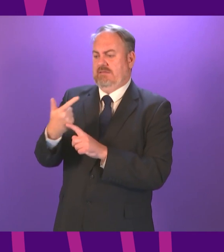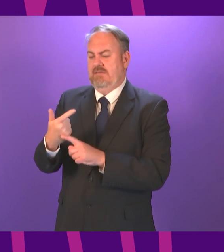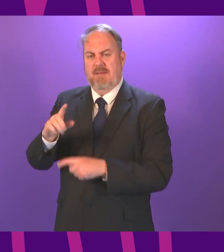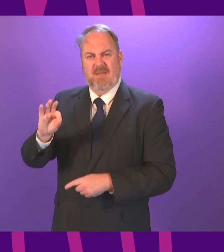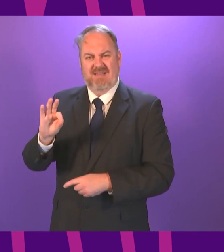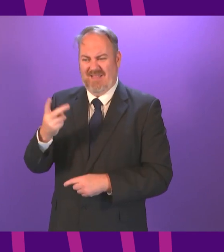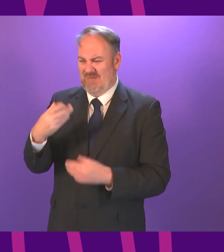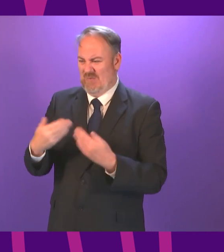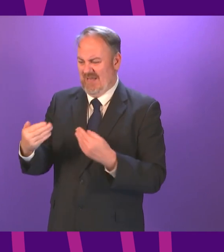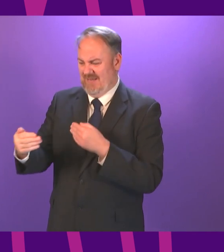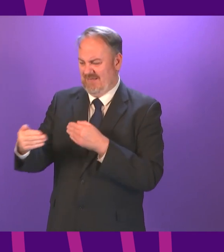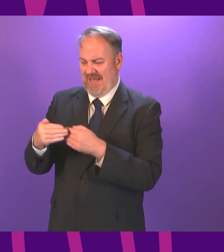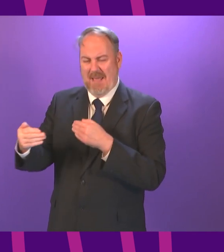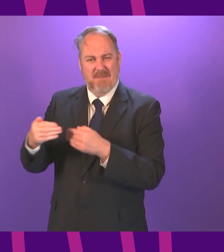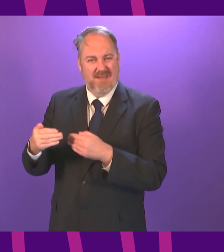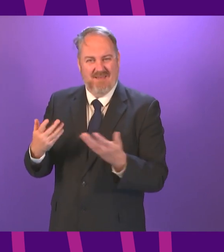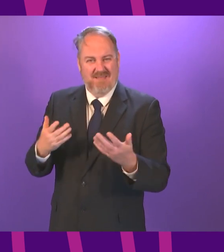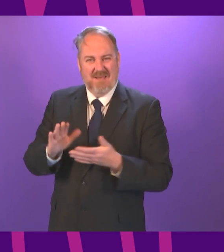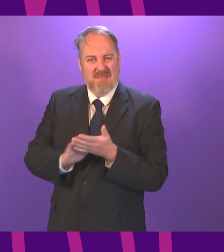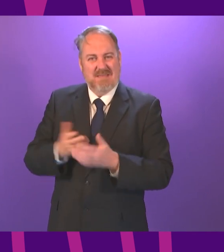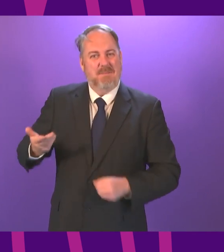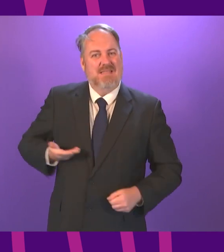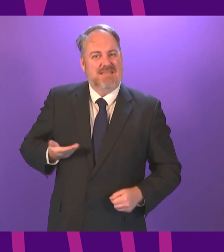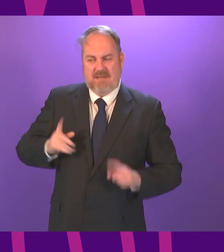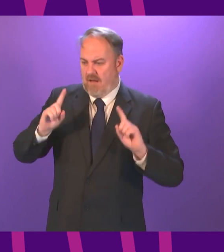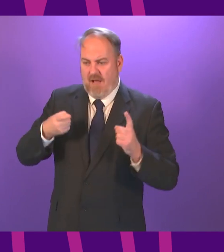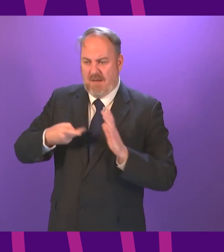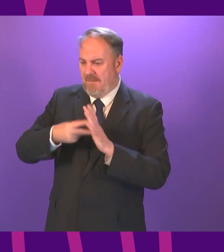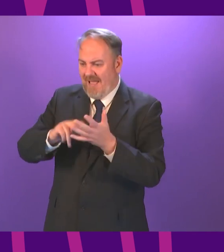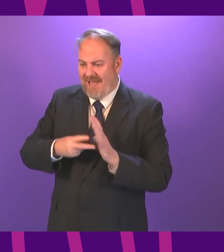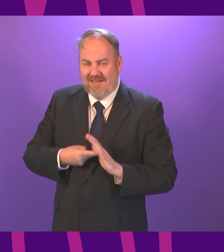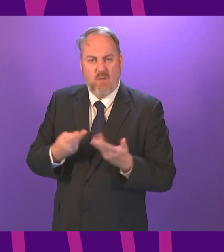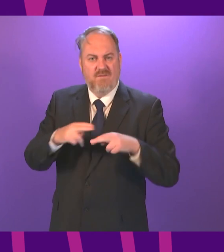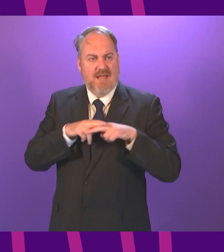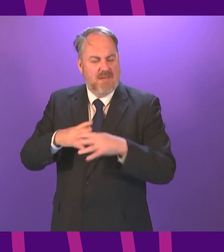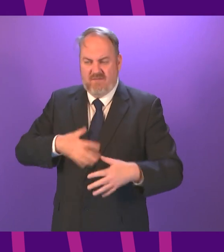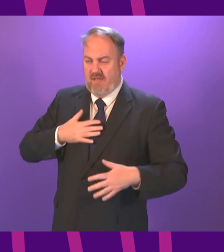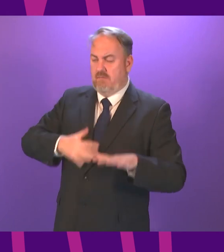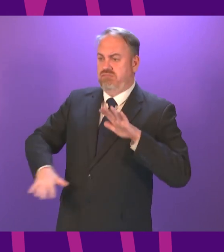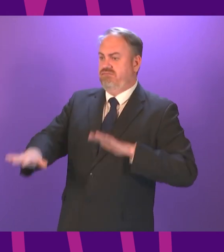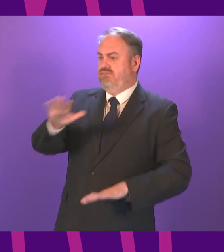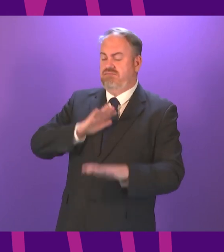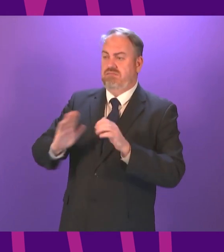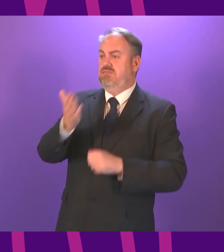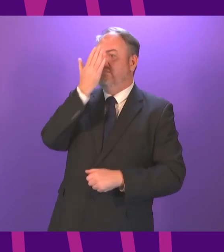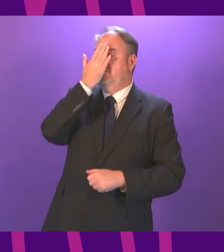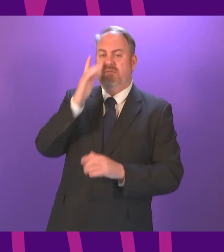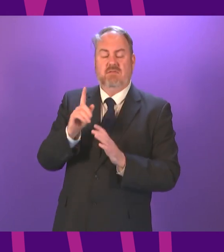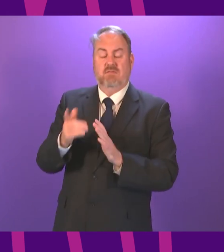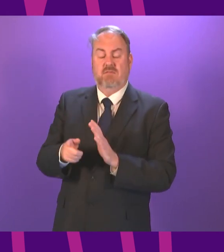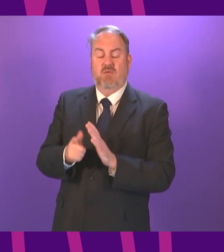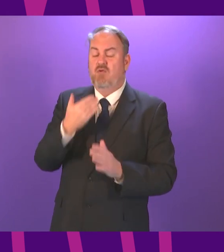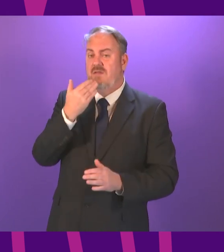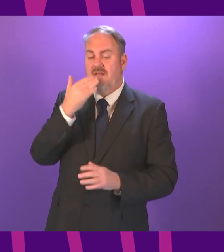that is a big difference for a business that has to plan ahead and for individual families. So what needs to happen, if